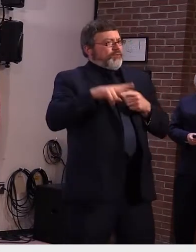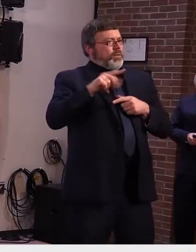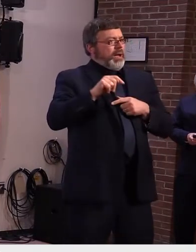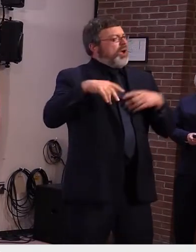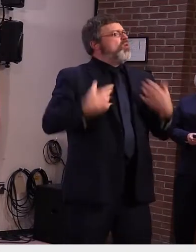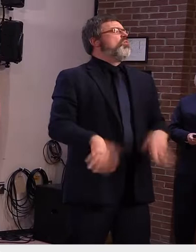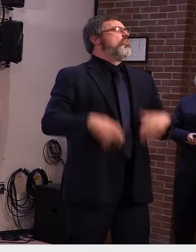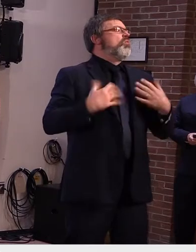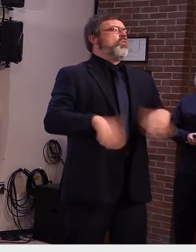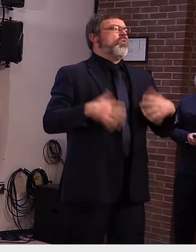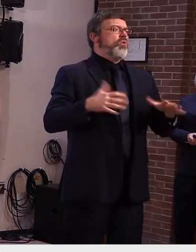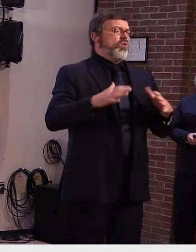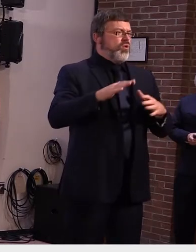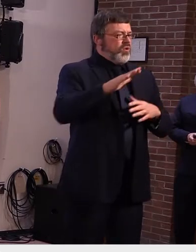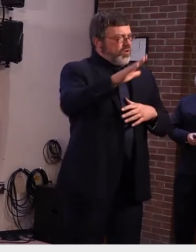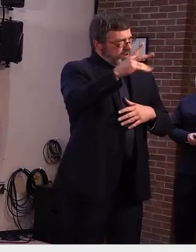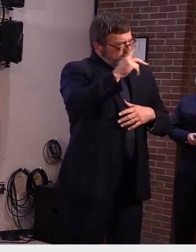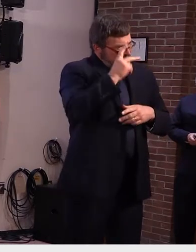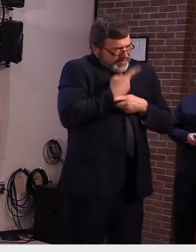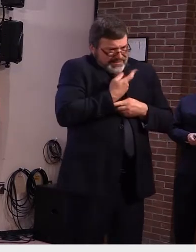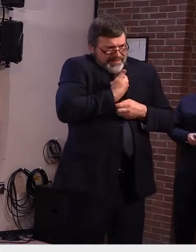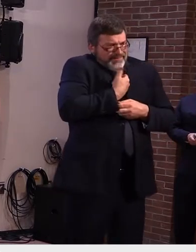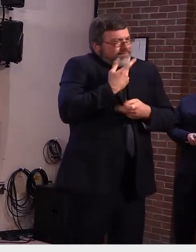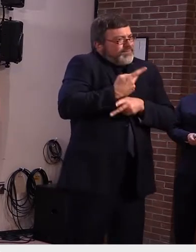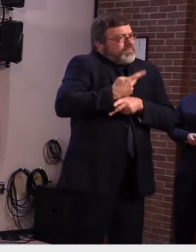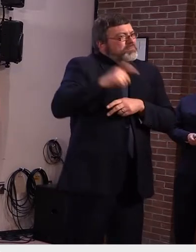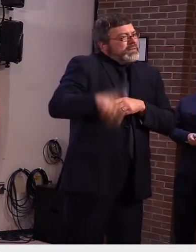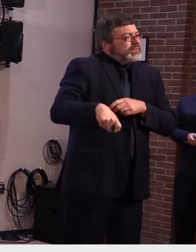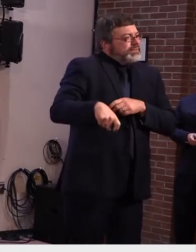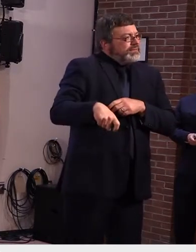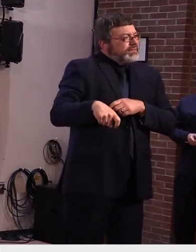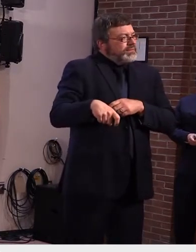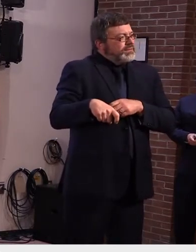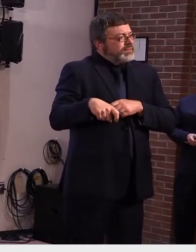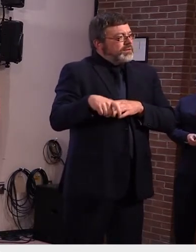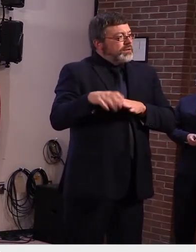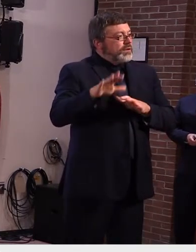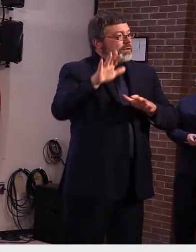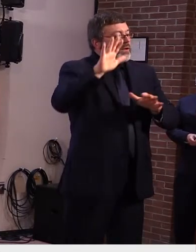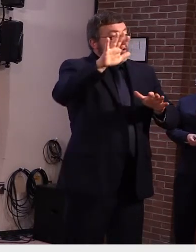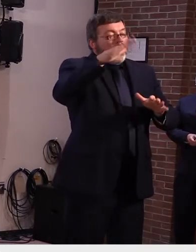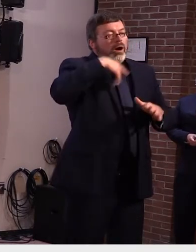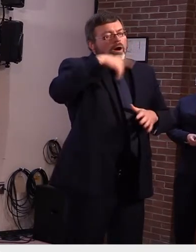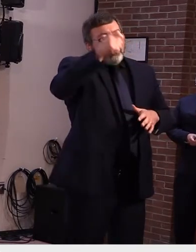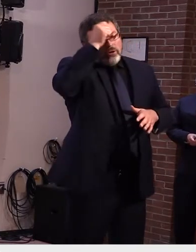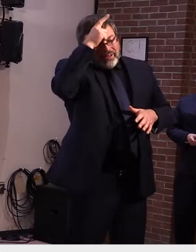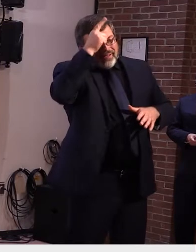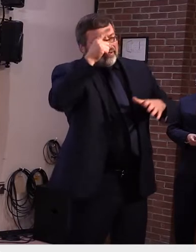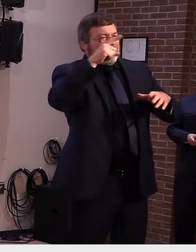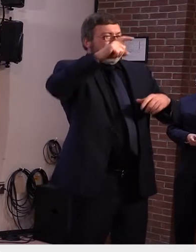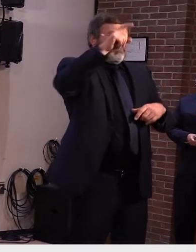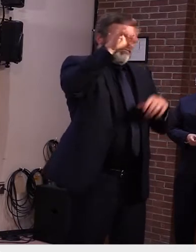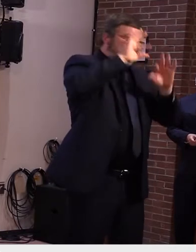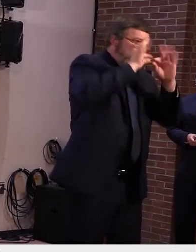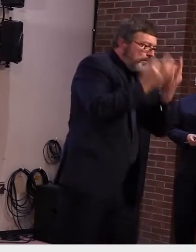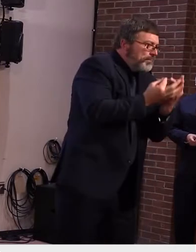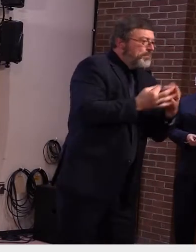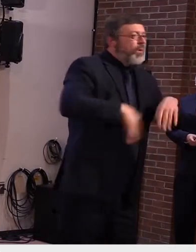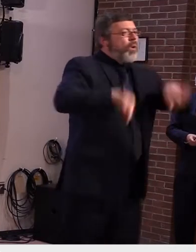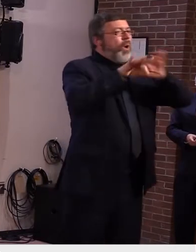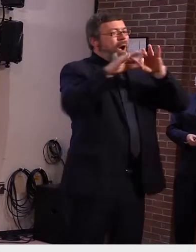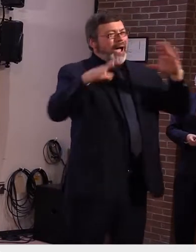coming months. To be sure, celebrating holidays are important for our mental and emotional well-being, but it's probably